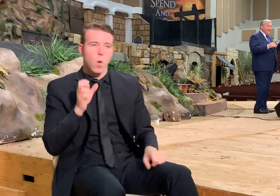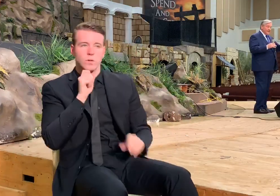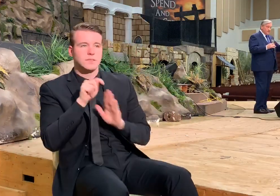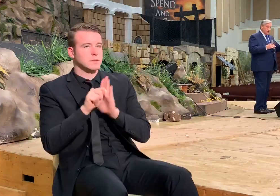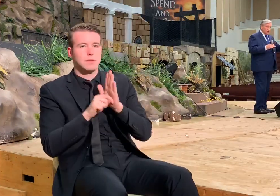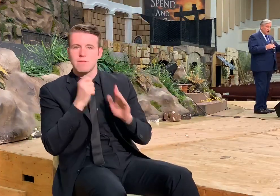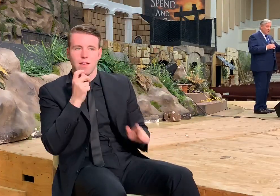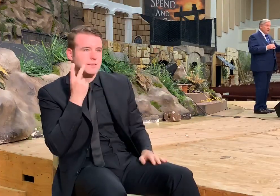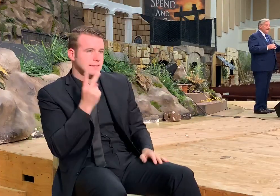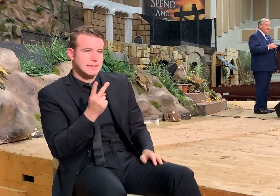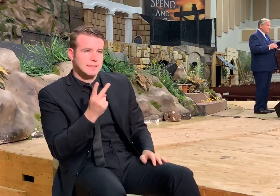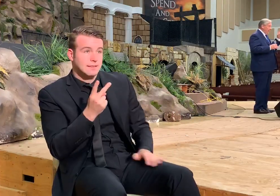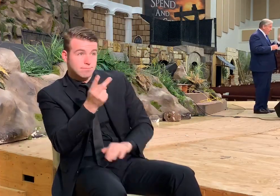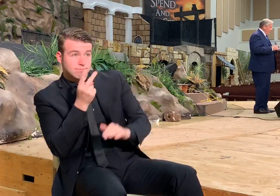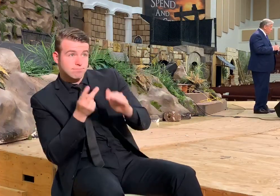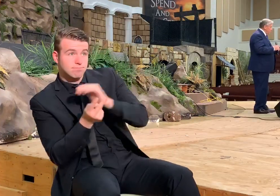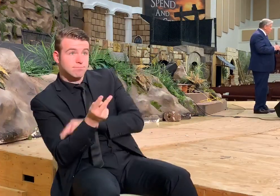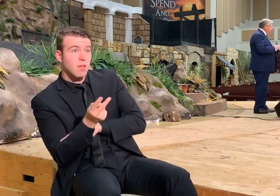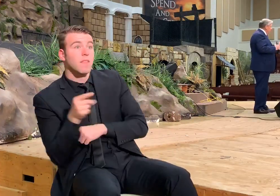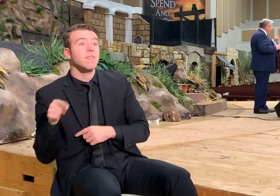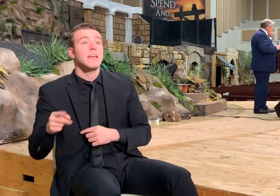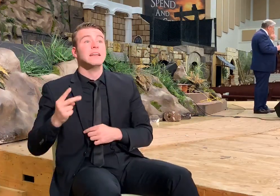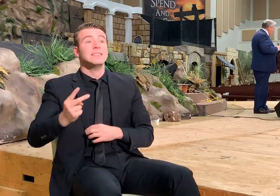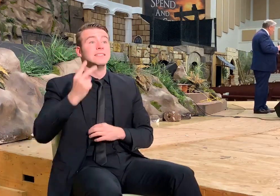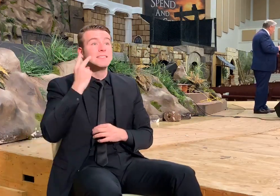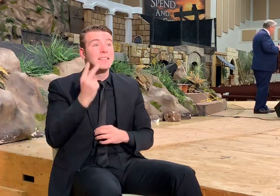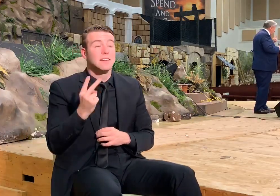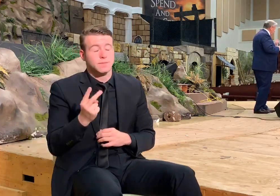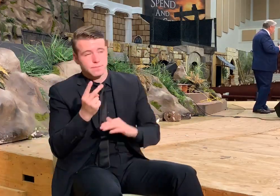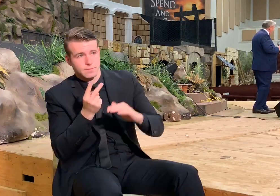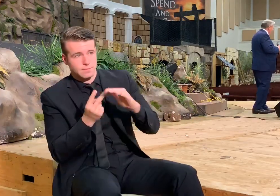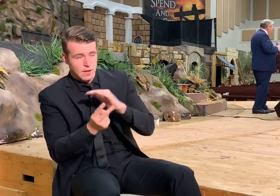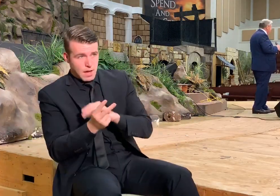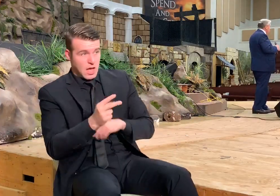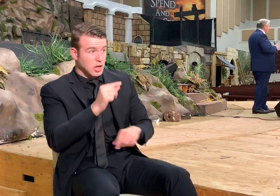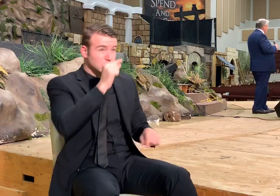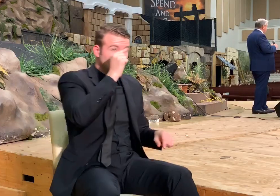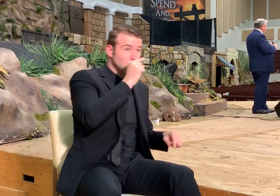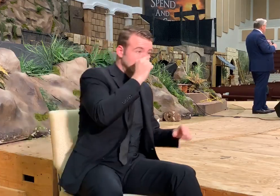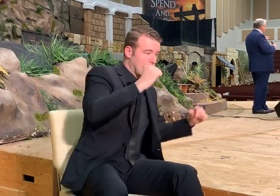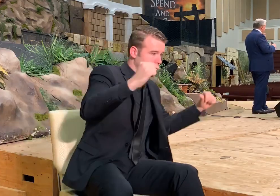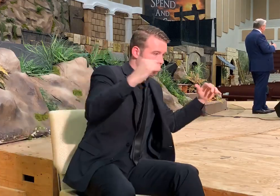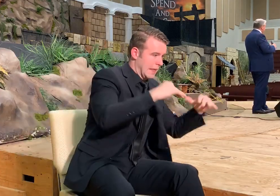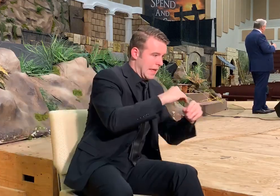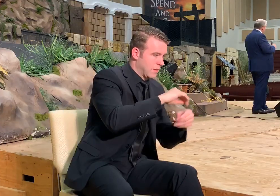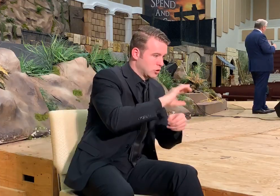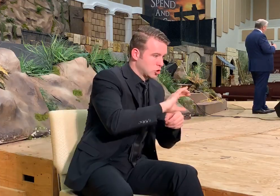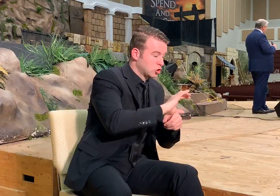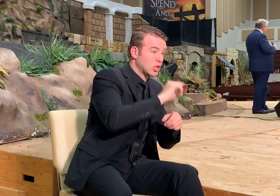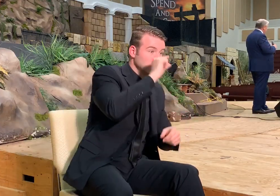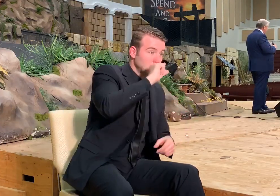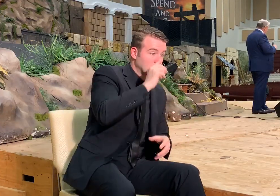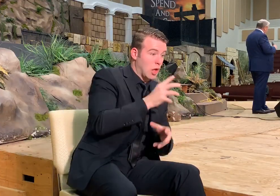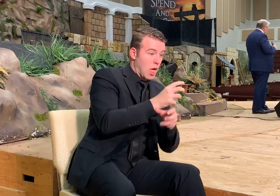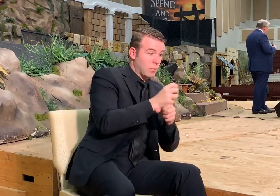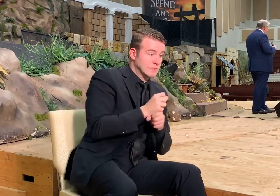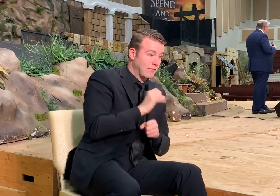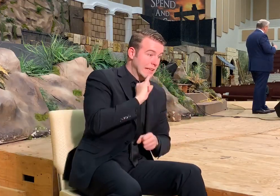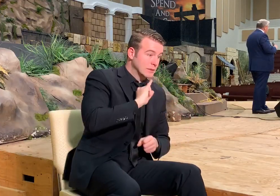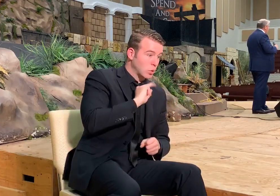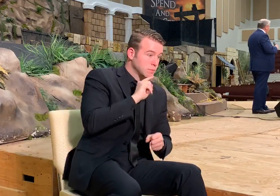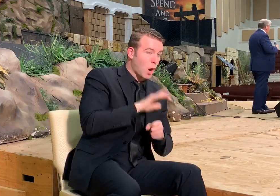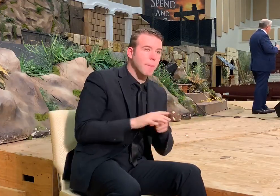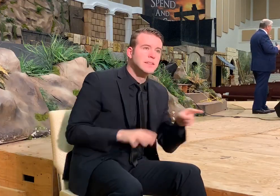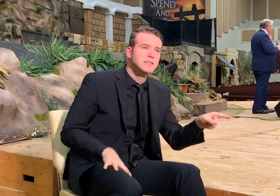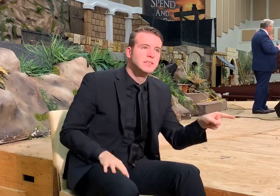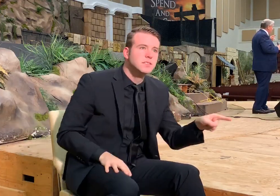What they didn't see is that Israel, that the church, the Gentiles, is receiving the promises of Israel